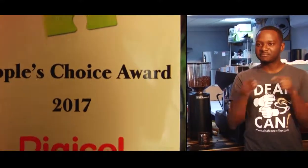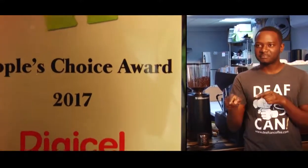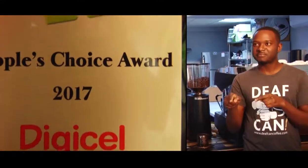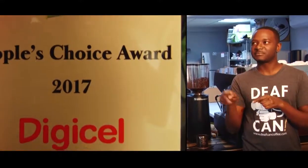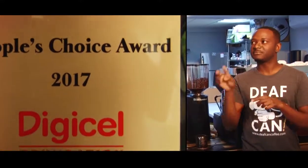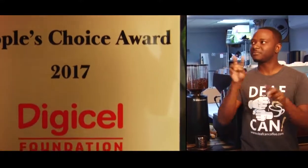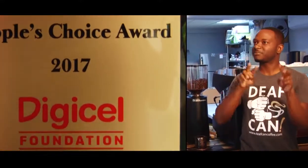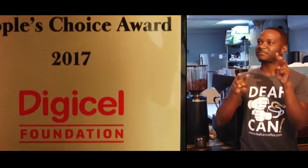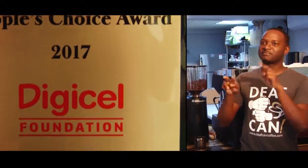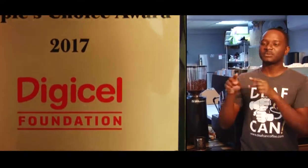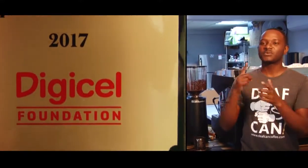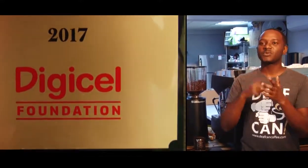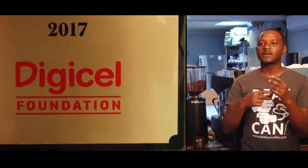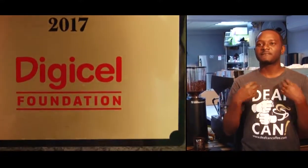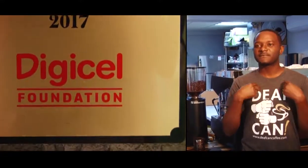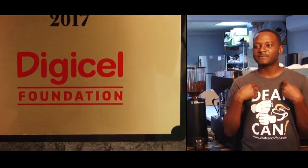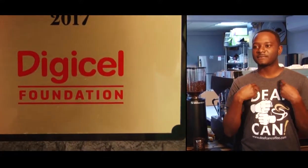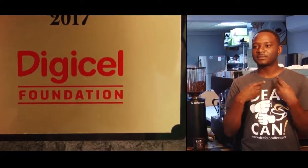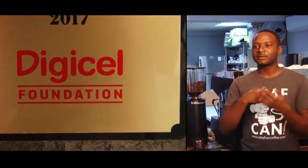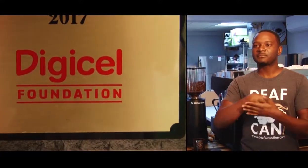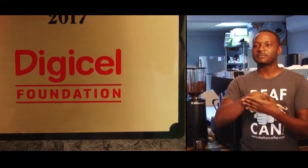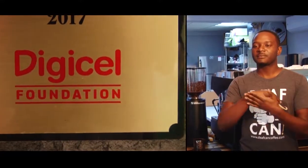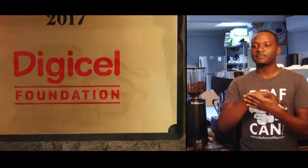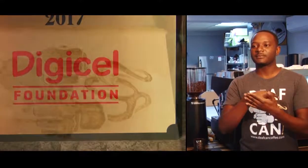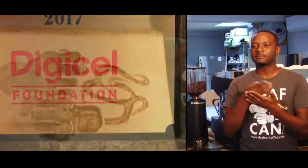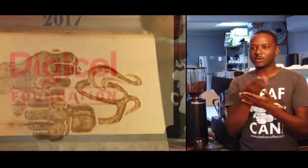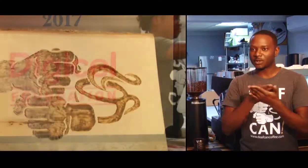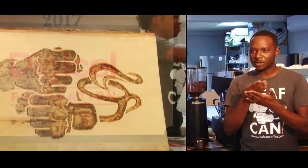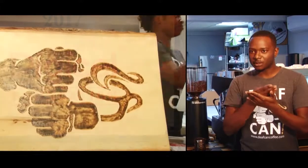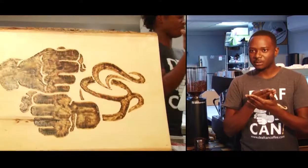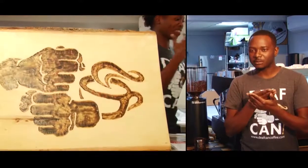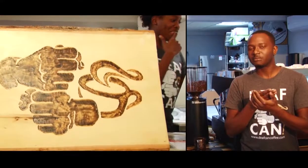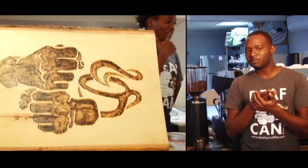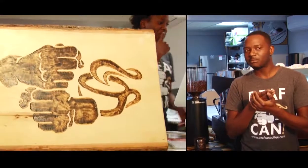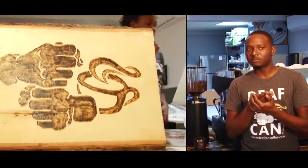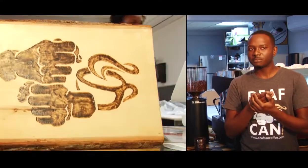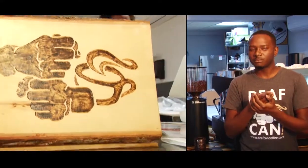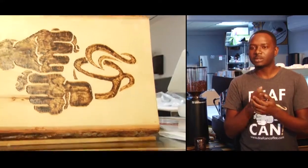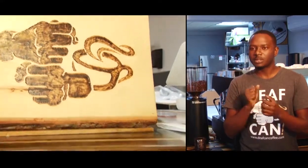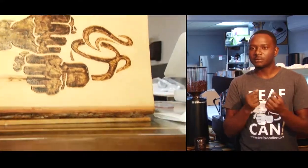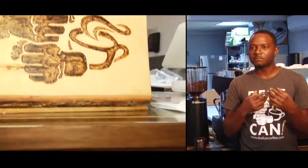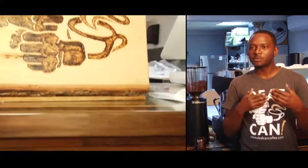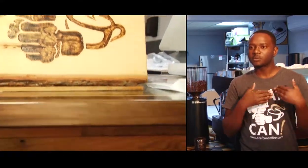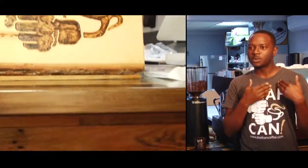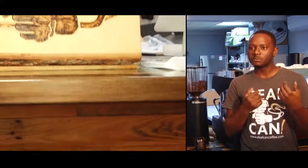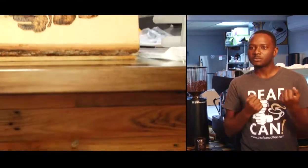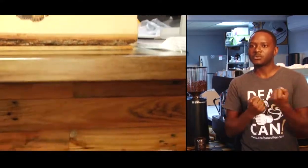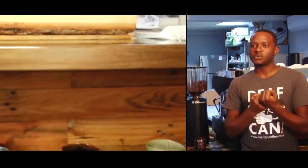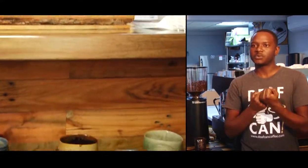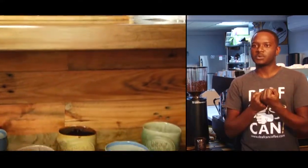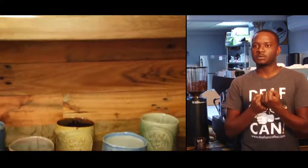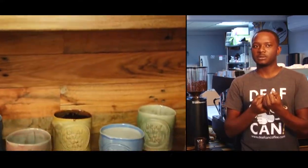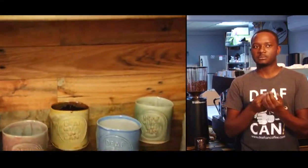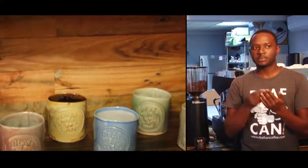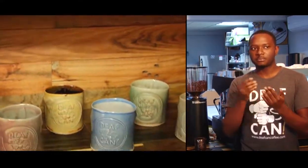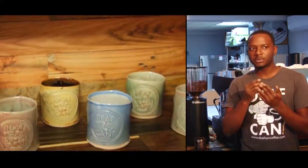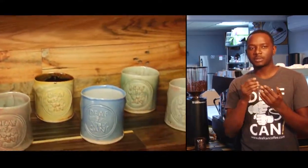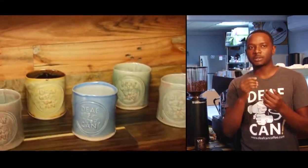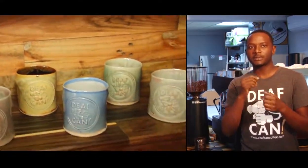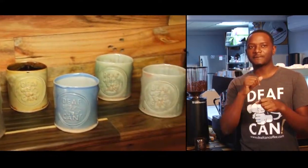The DigiCell Foundation has been a huge supporter of us. They came here two years ago and wanted to support us and grow our business. And that's when we